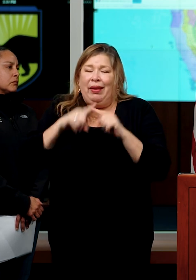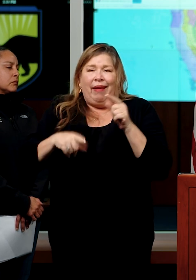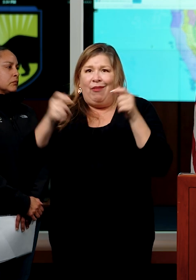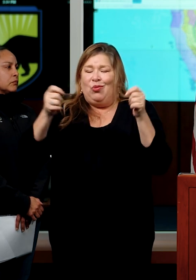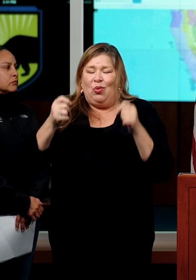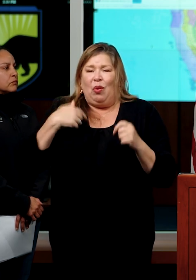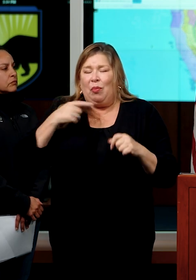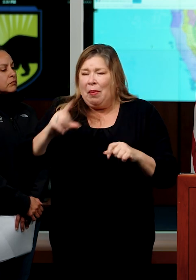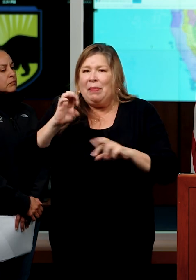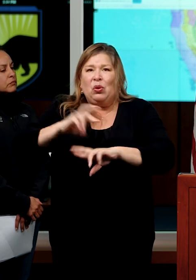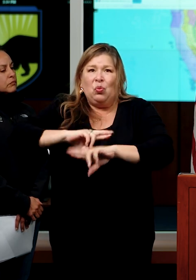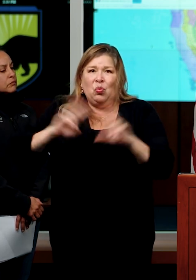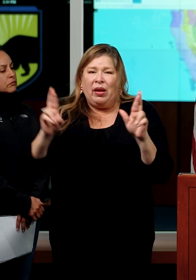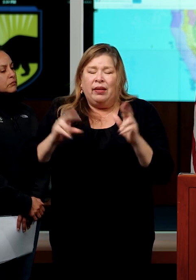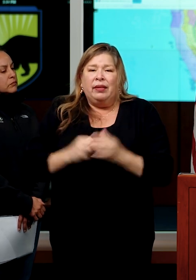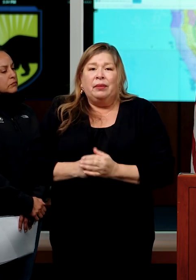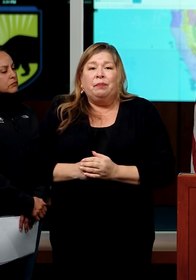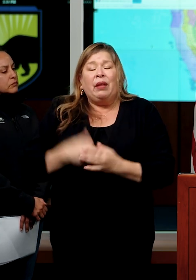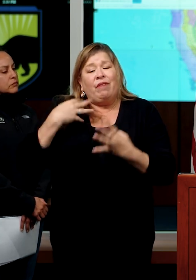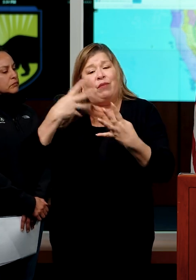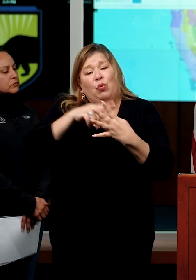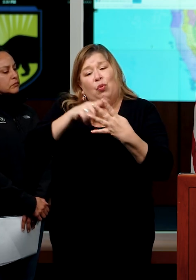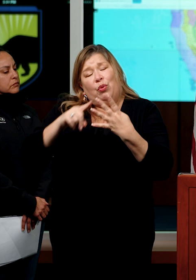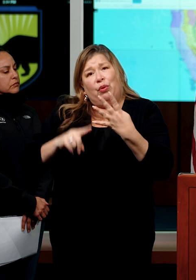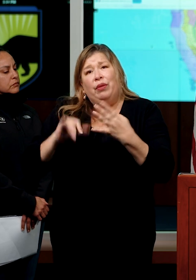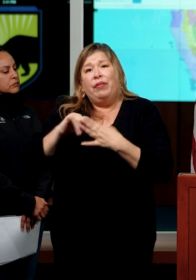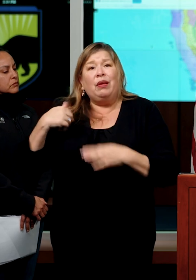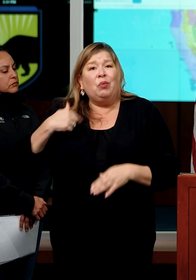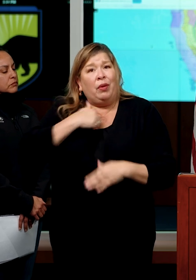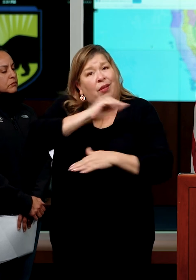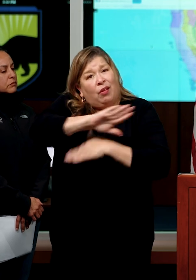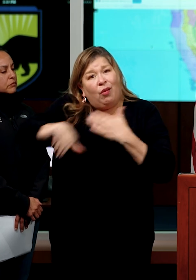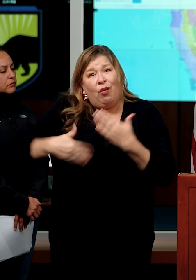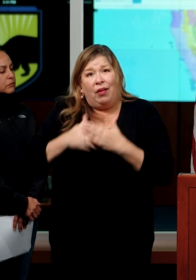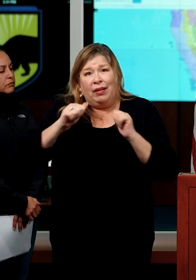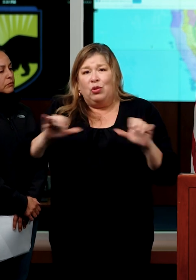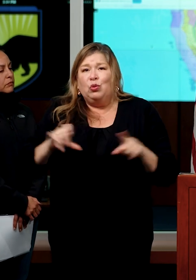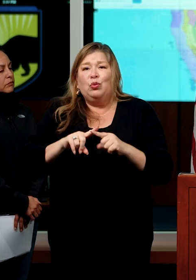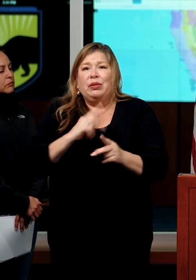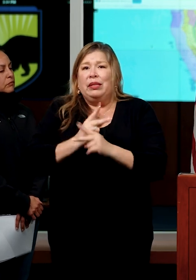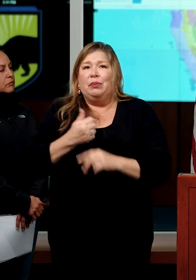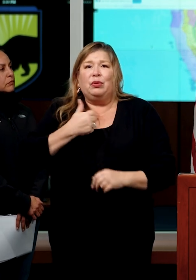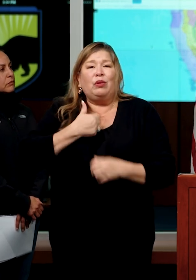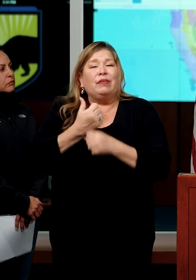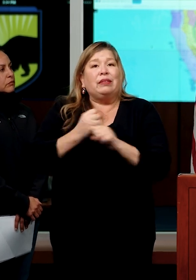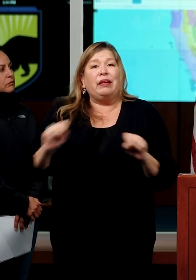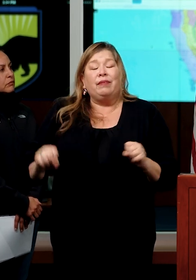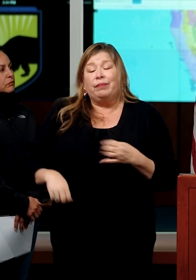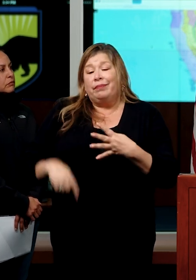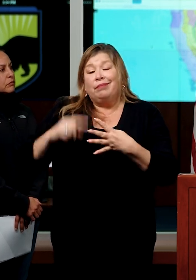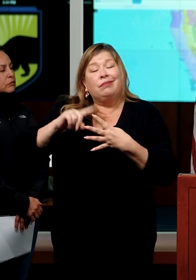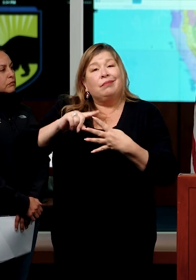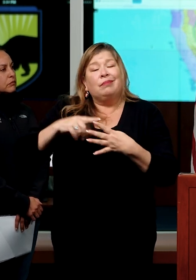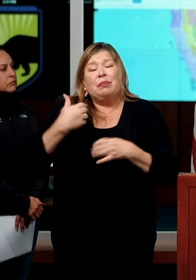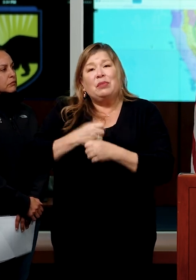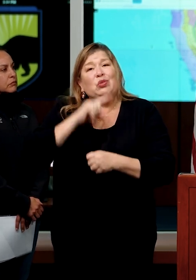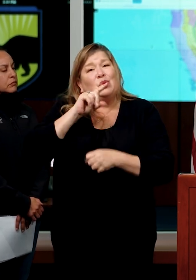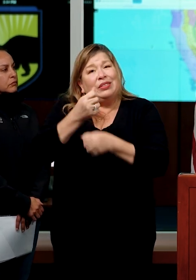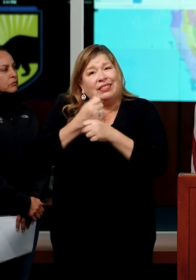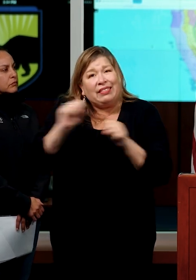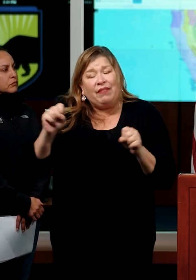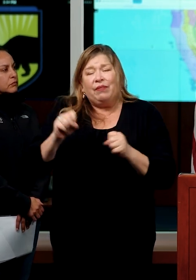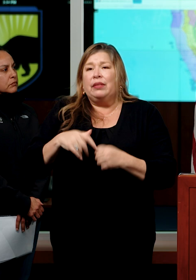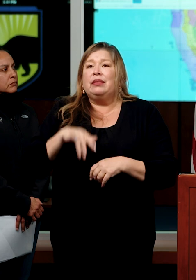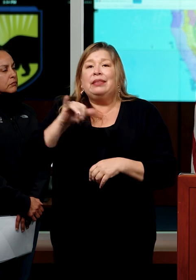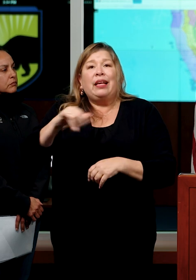conclude with four things that we can all do to keep ourselves, our families, our communities safe. First, stay safe, stay dry, and